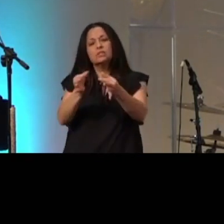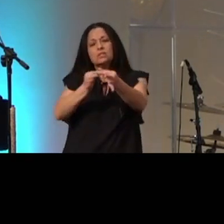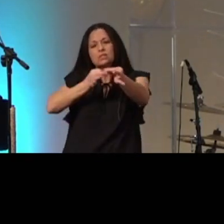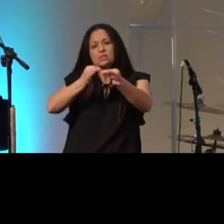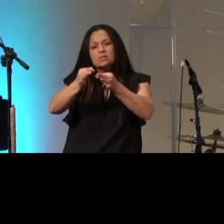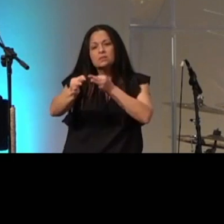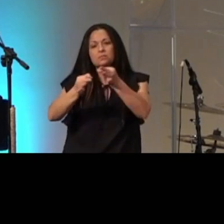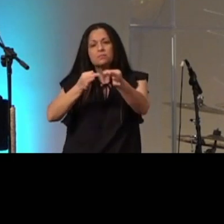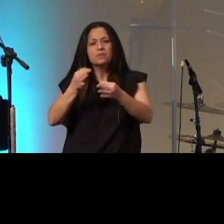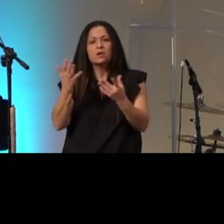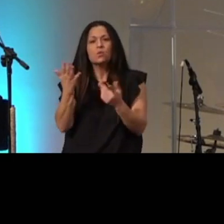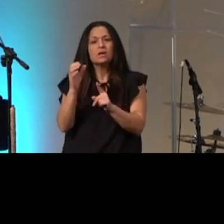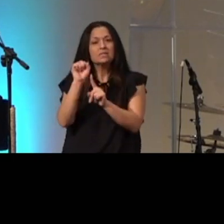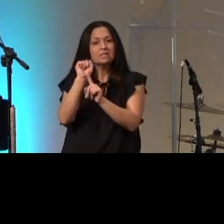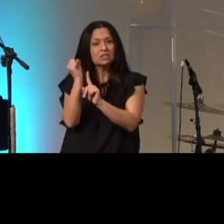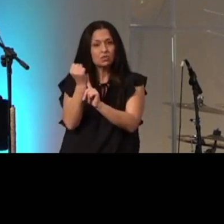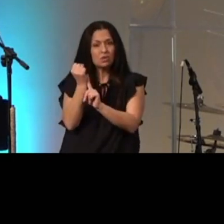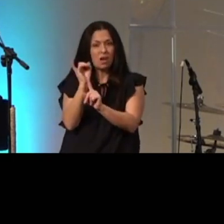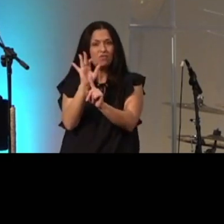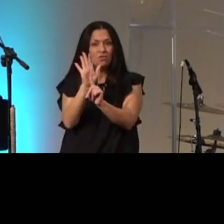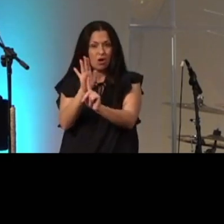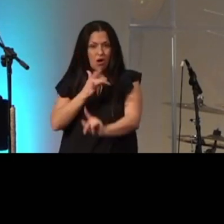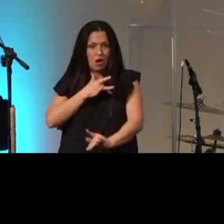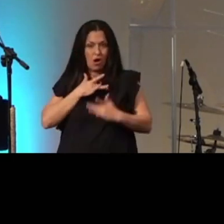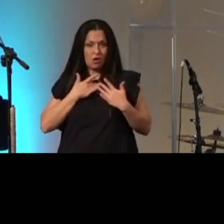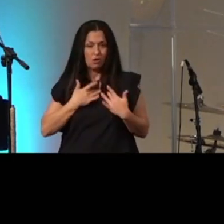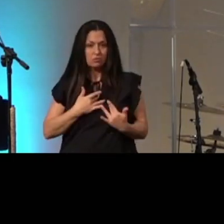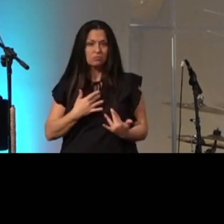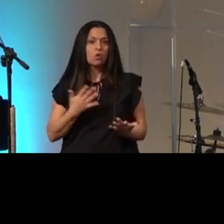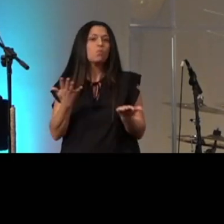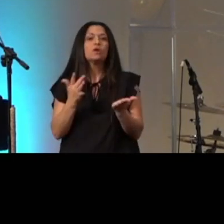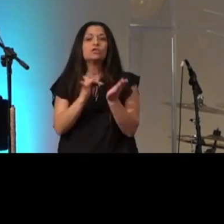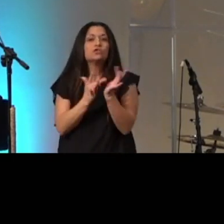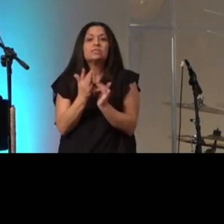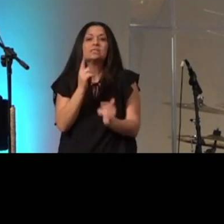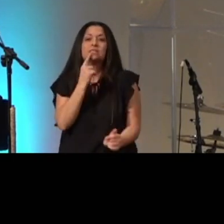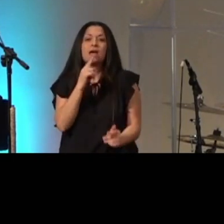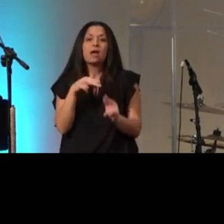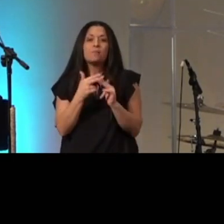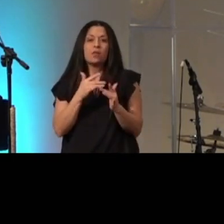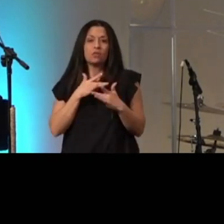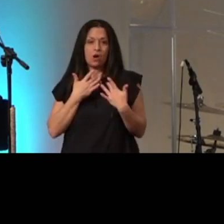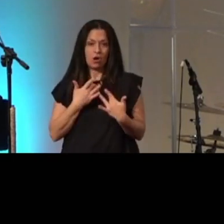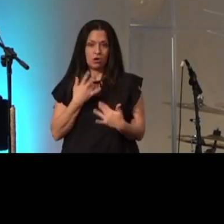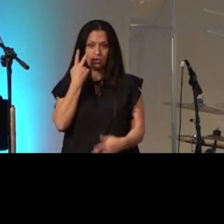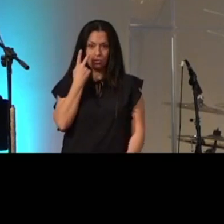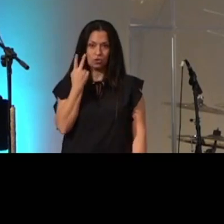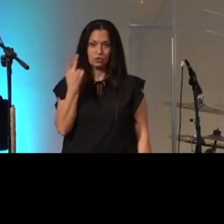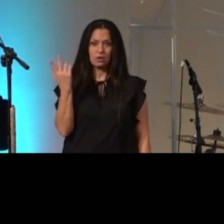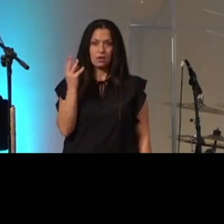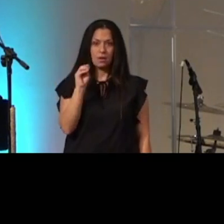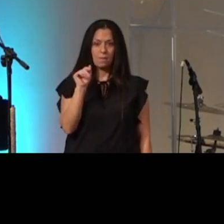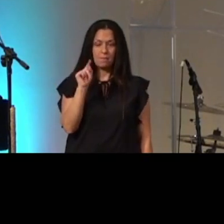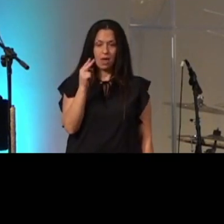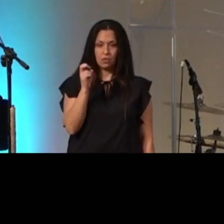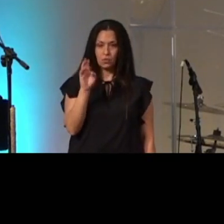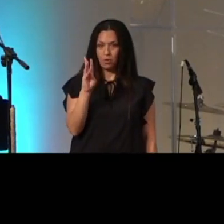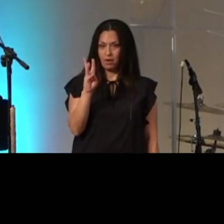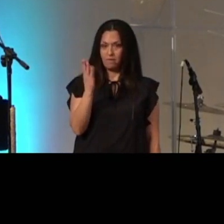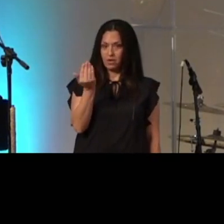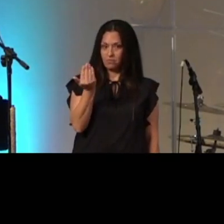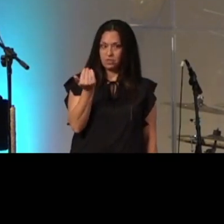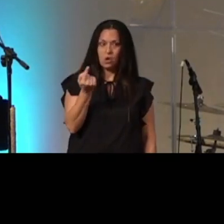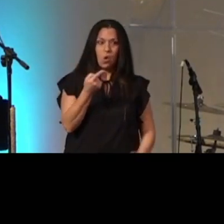of the heart this is what jesus says about the heart in matthew 15 what